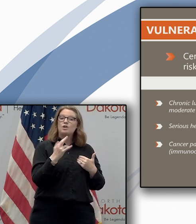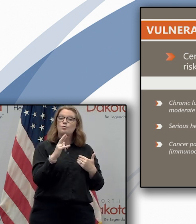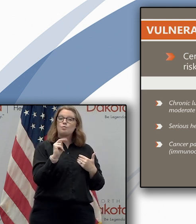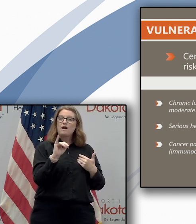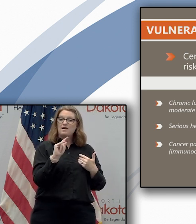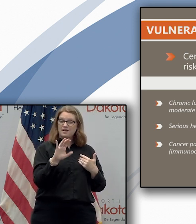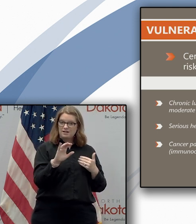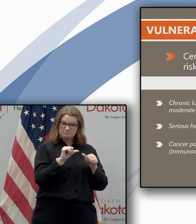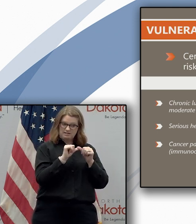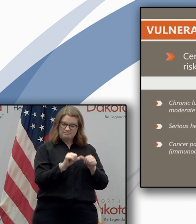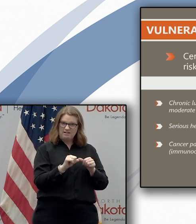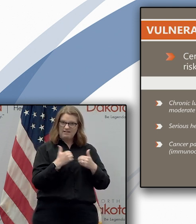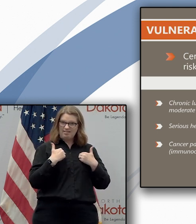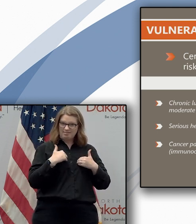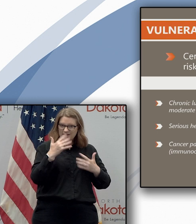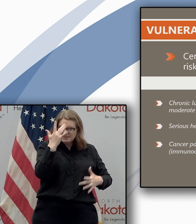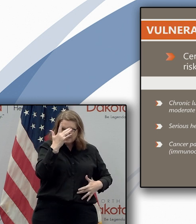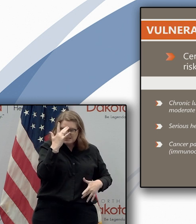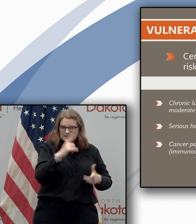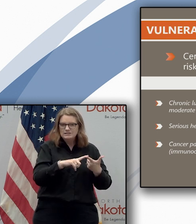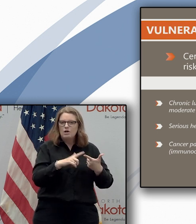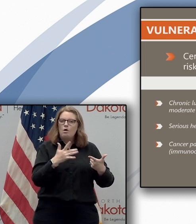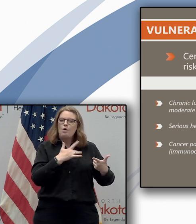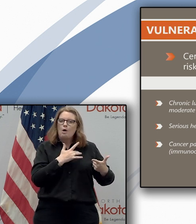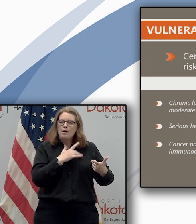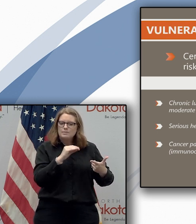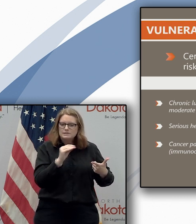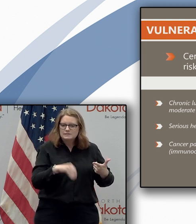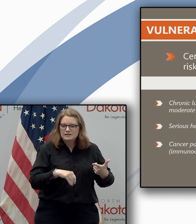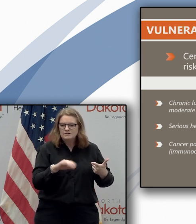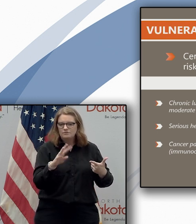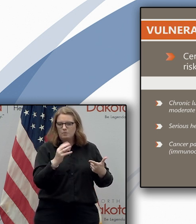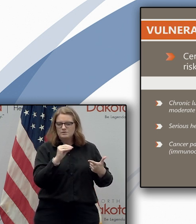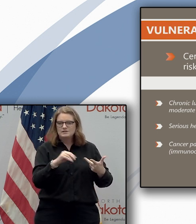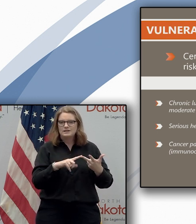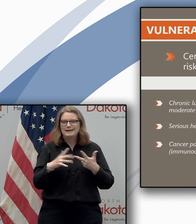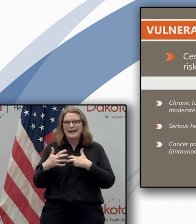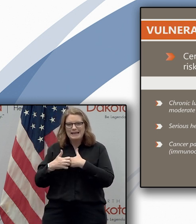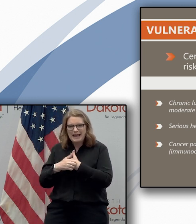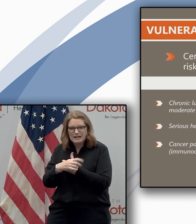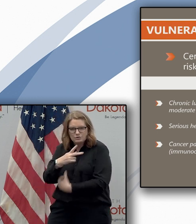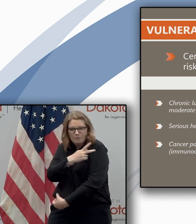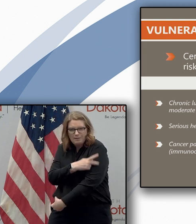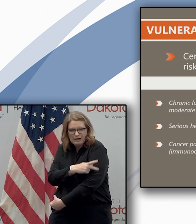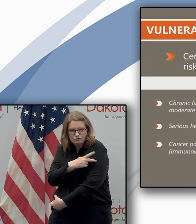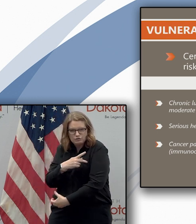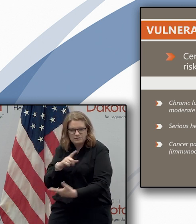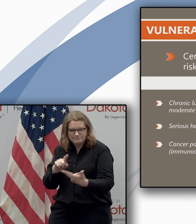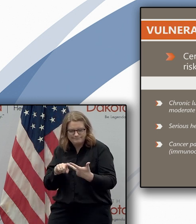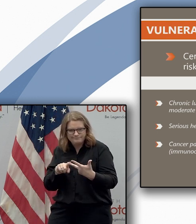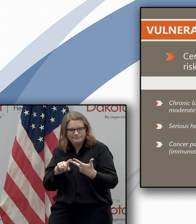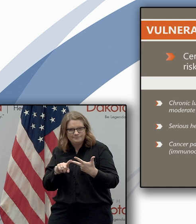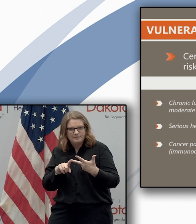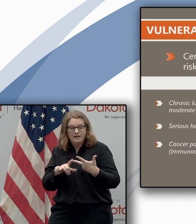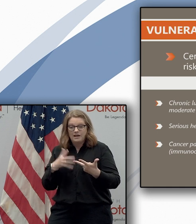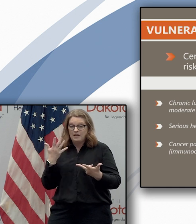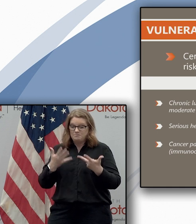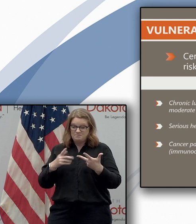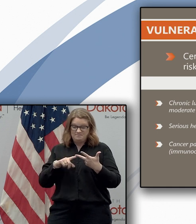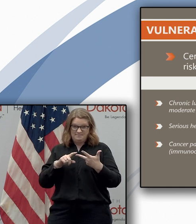North Dakotans do serious heart conditions 4% if you're a cancer patient and might have been undergoing